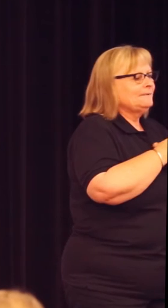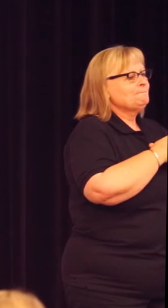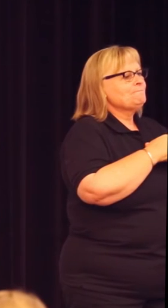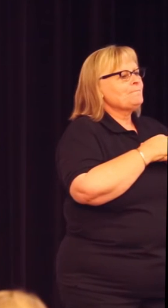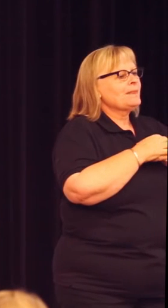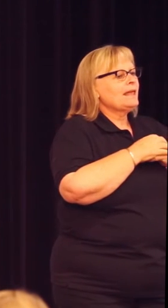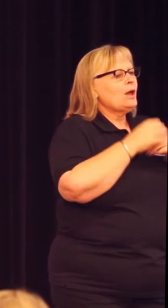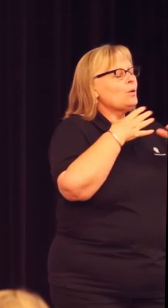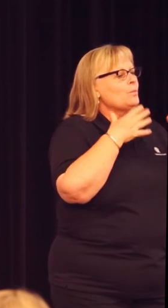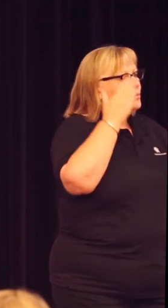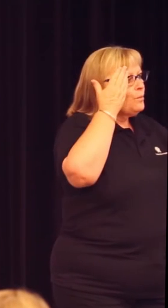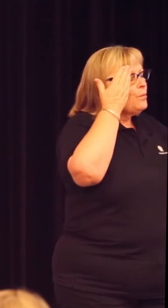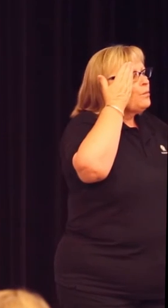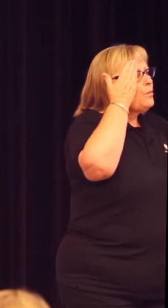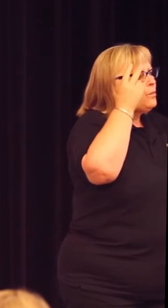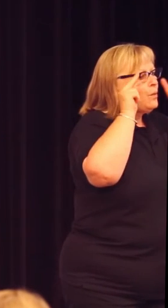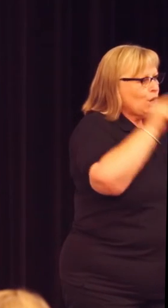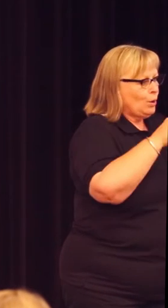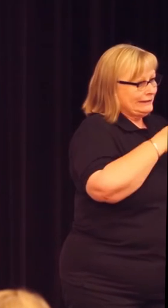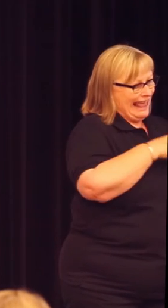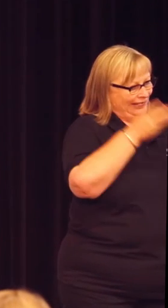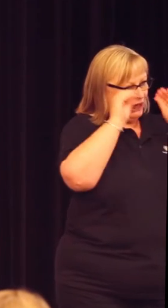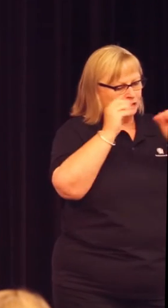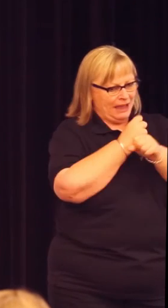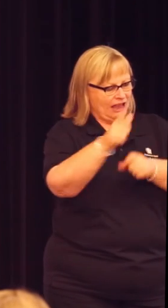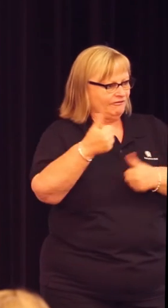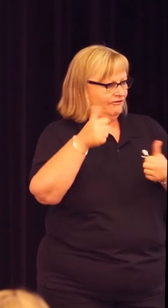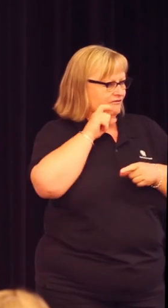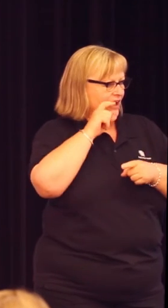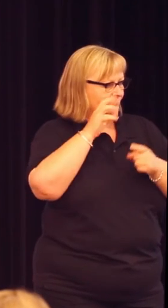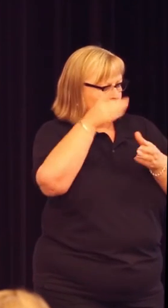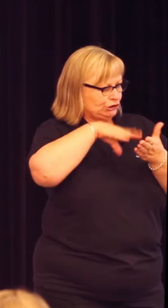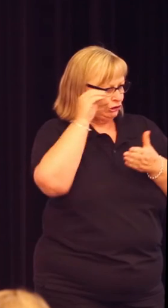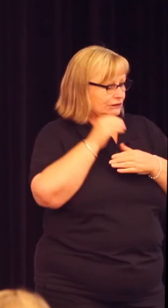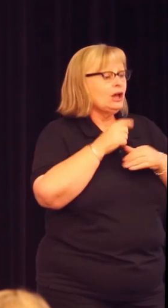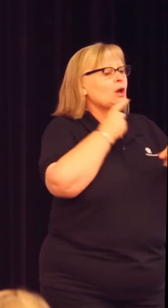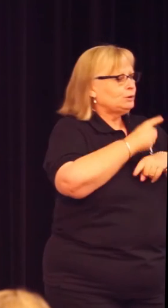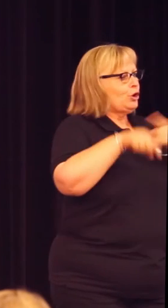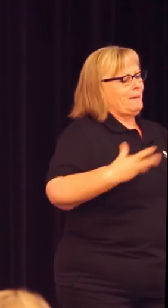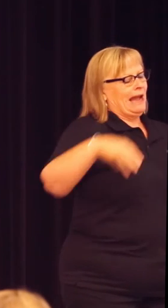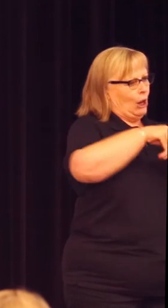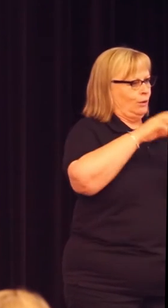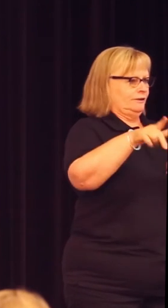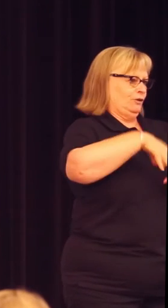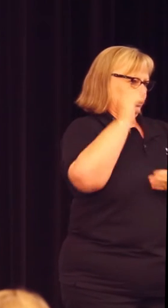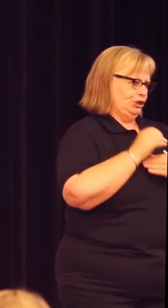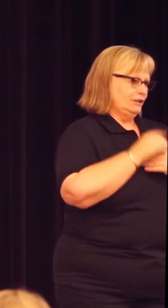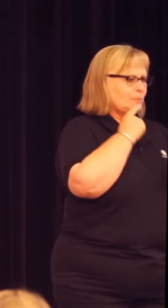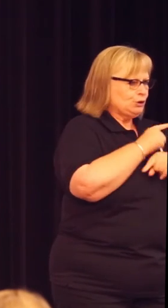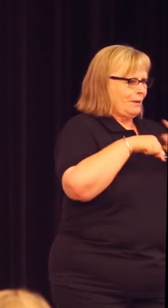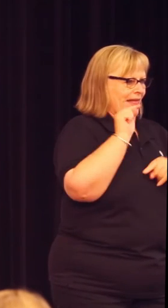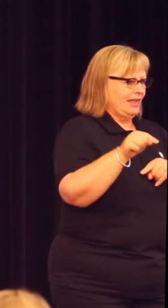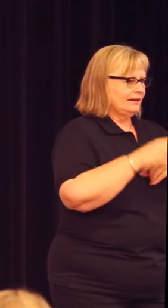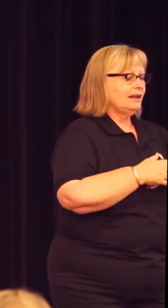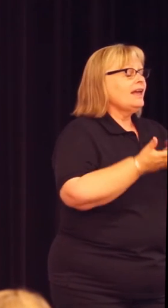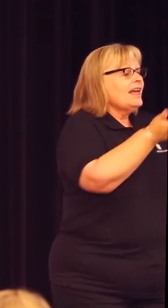on is making the education fun for students. So we have a lot of talk around inclusion for students. The